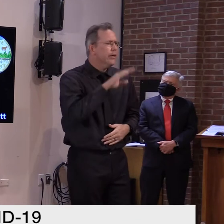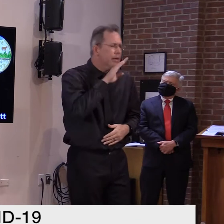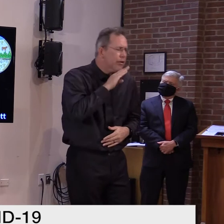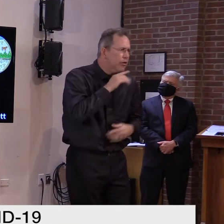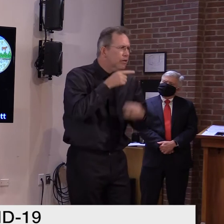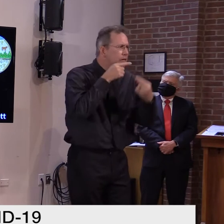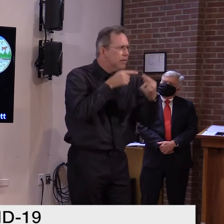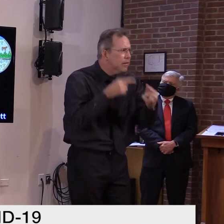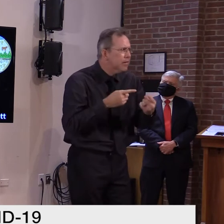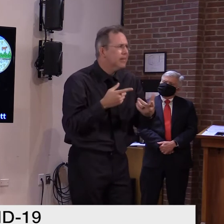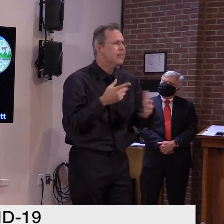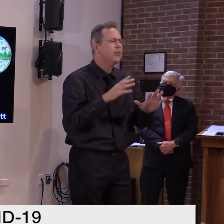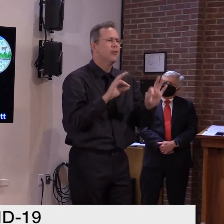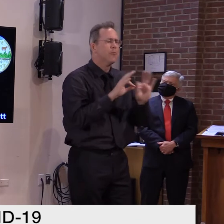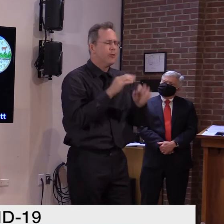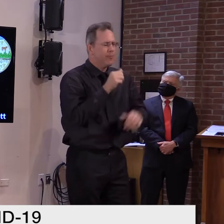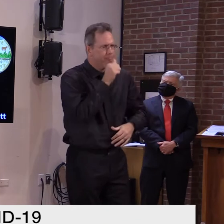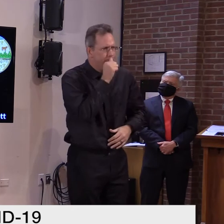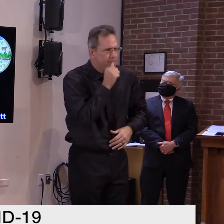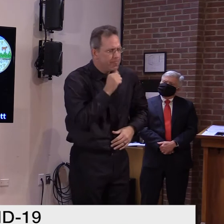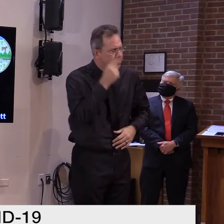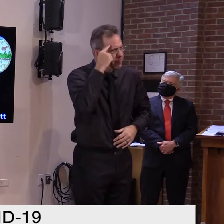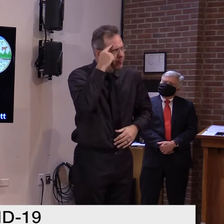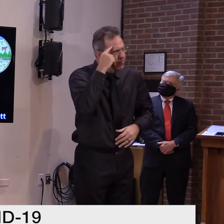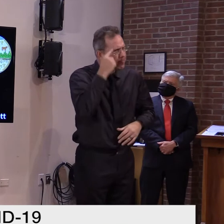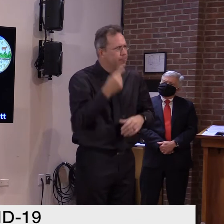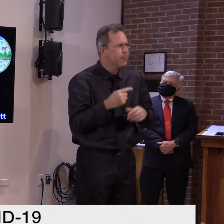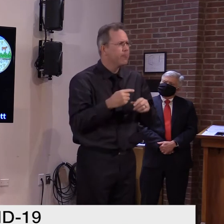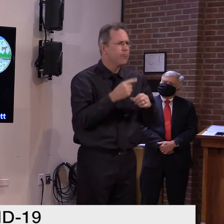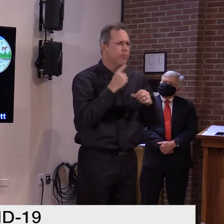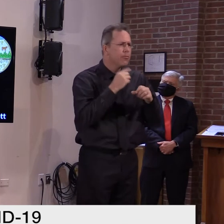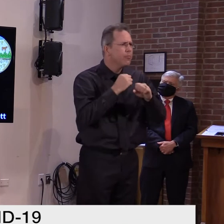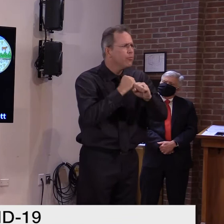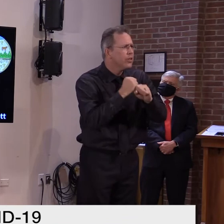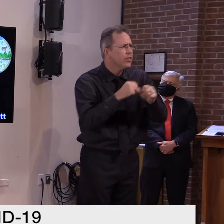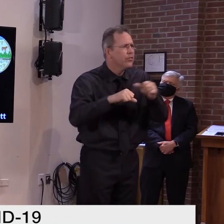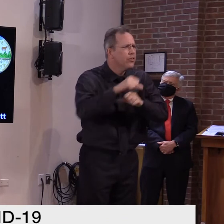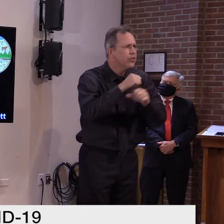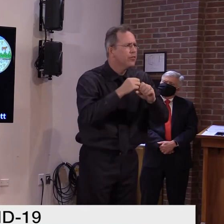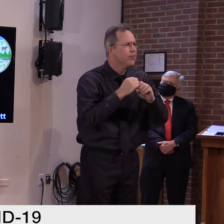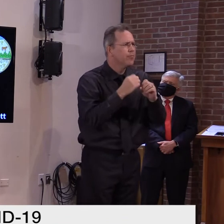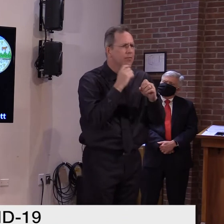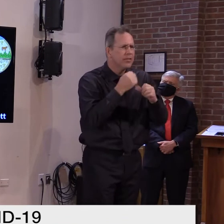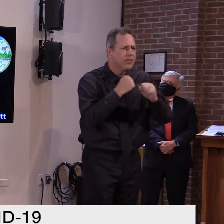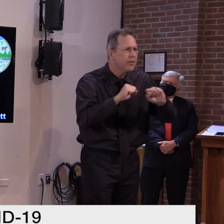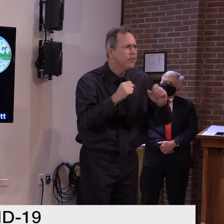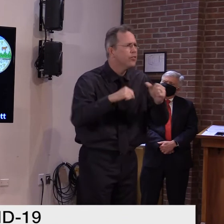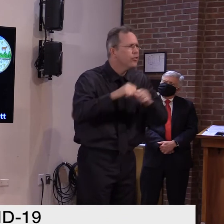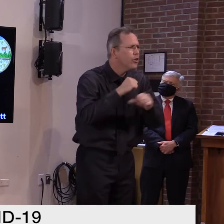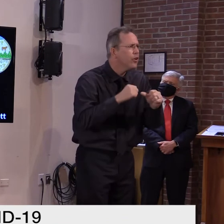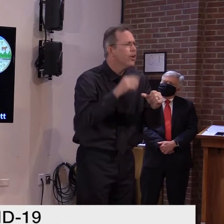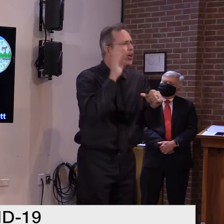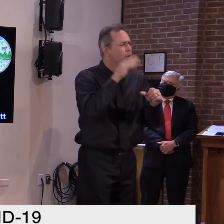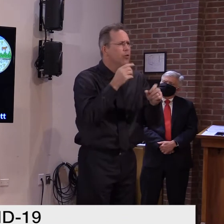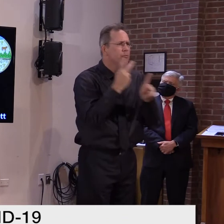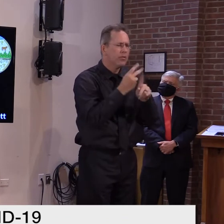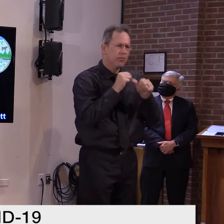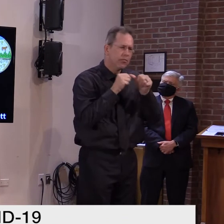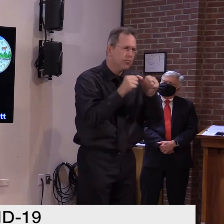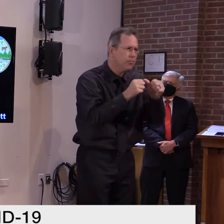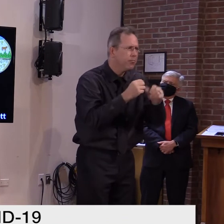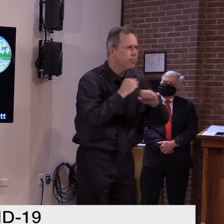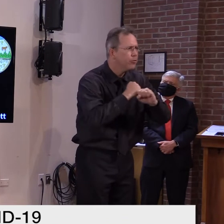efforts, we can get this under control. And we must. Because this is about making sure we don't